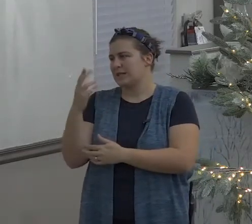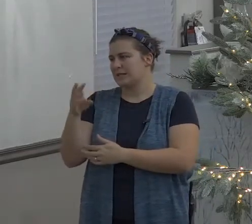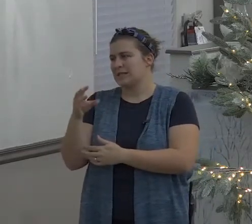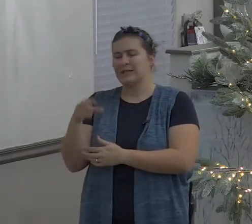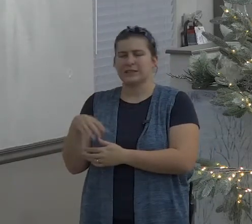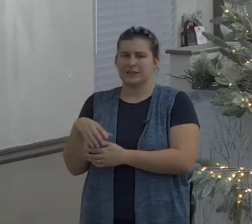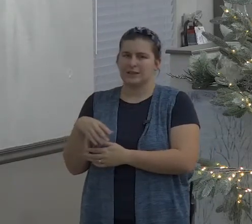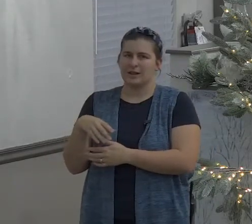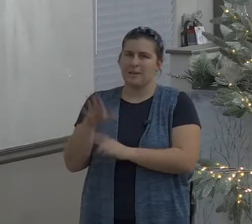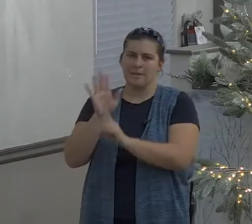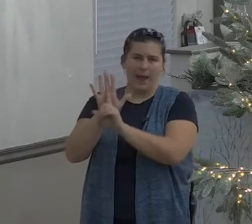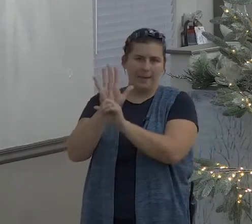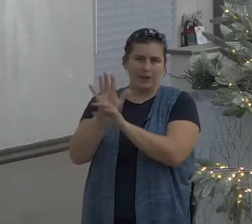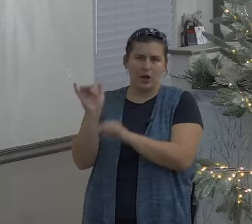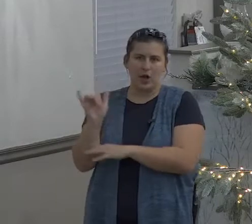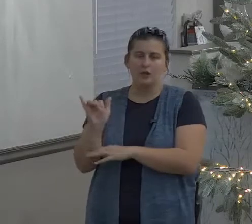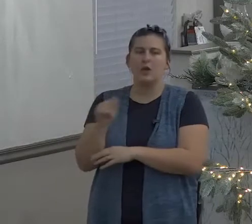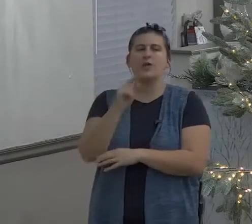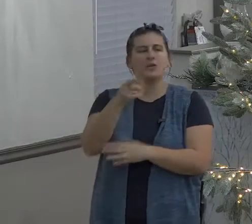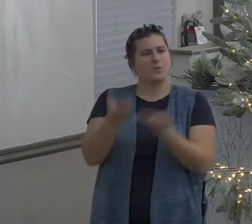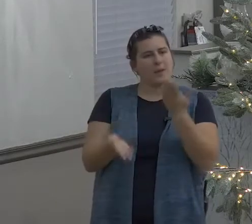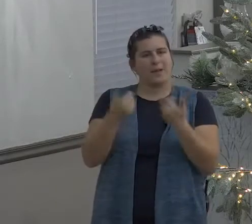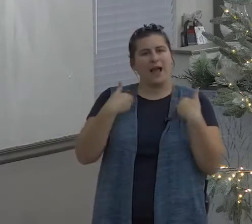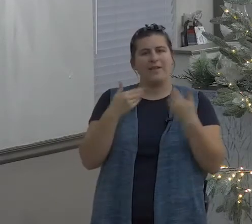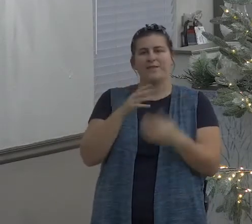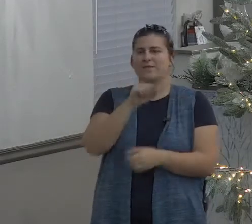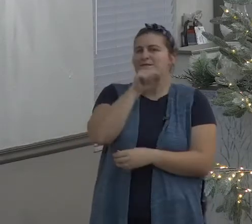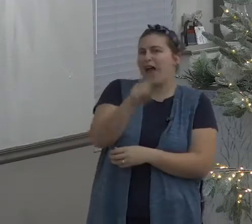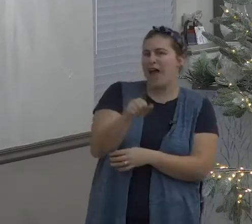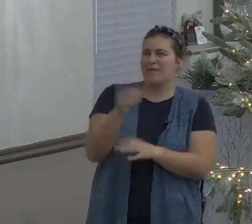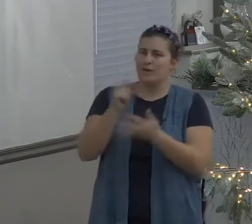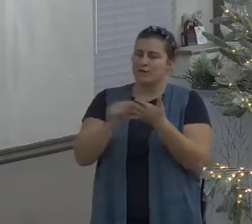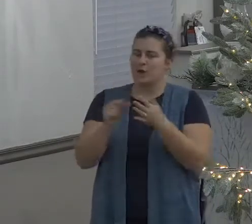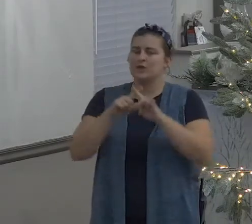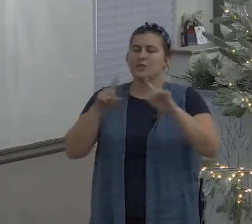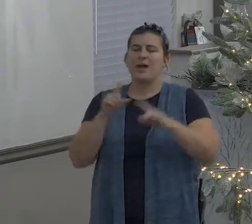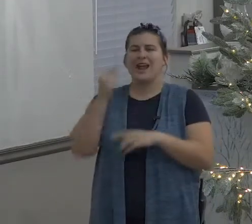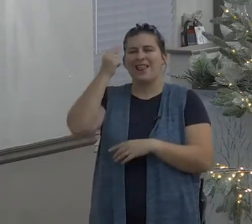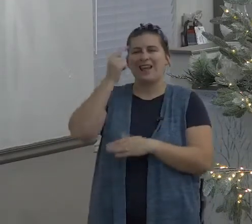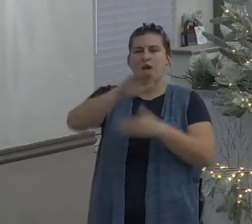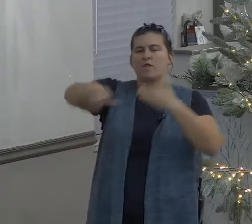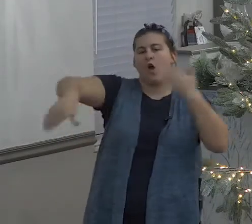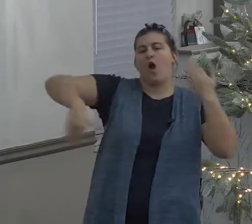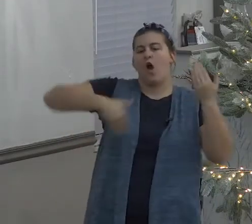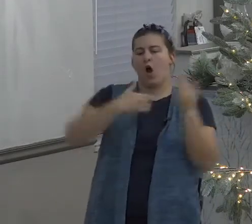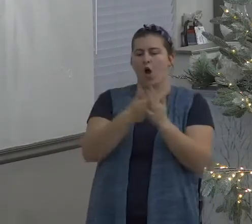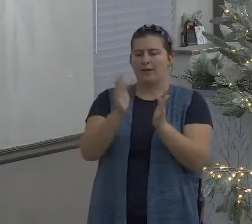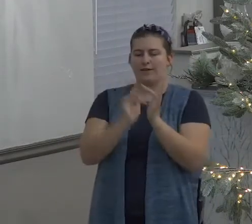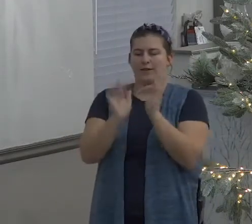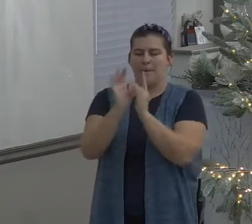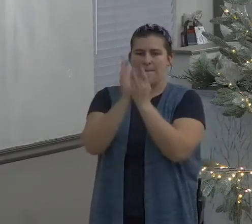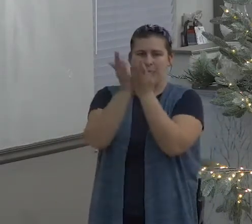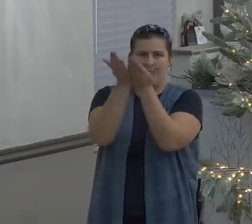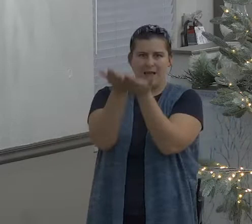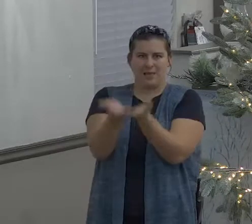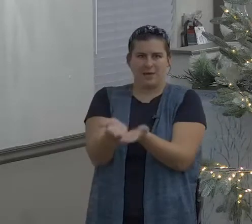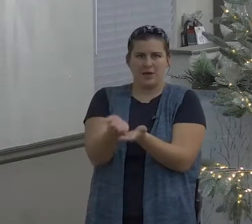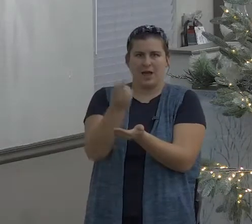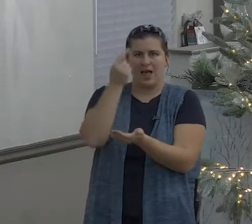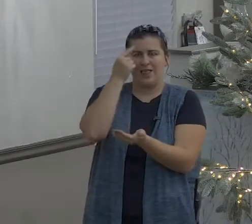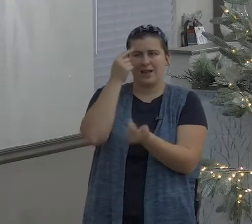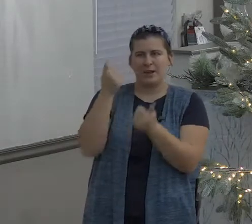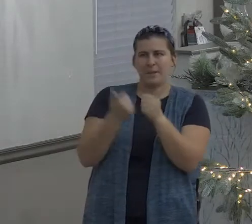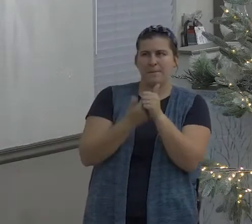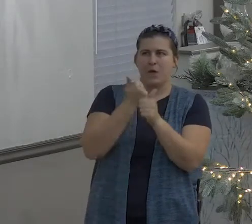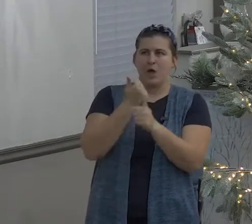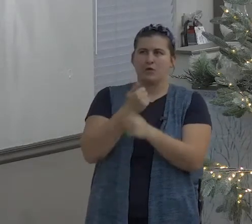I went out on a limb because yes John 3 16 is incredibly popular as well and you probably